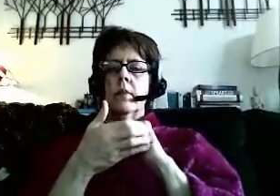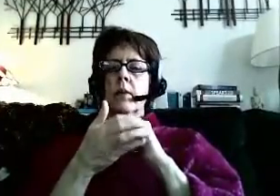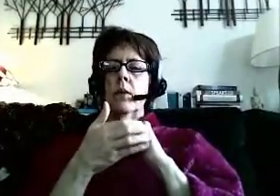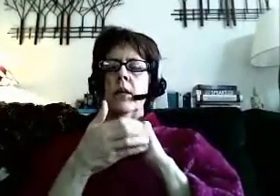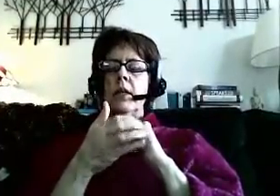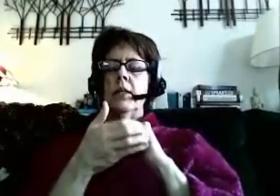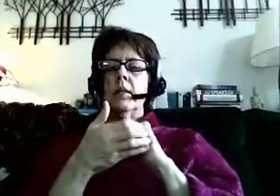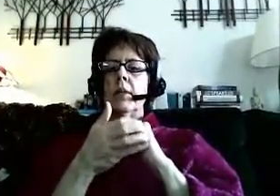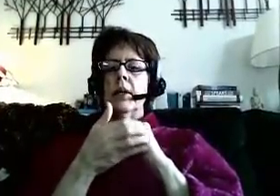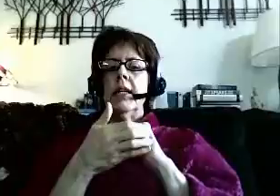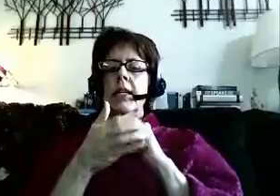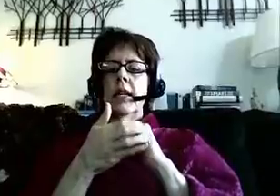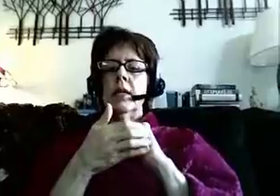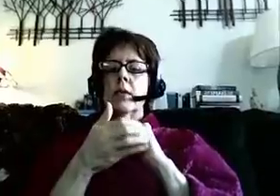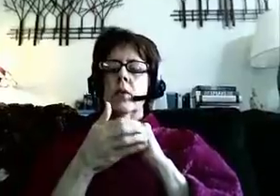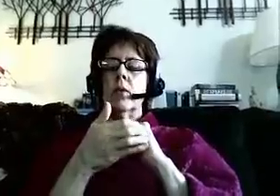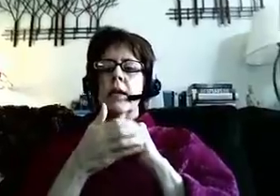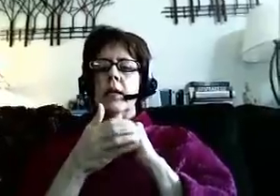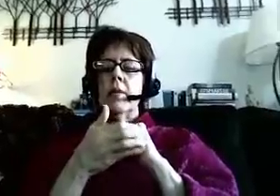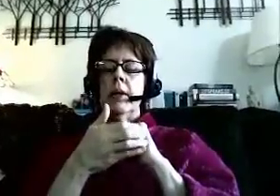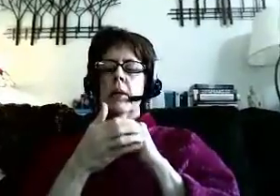When did this ability to heal so quickly appear?